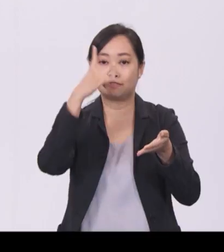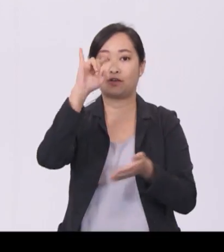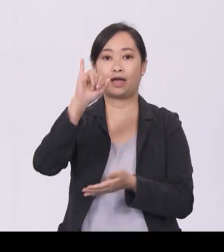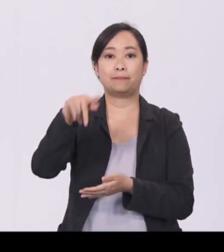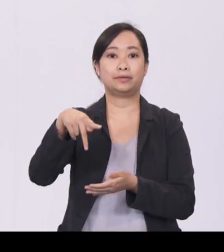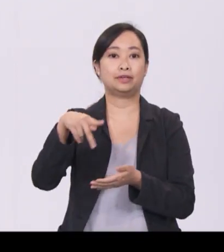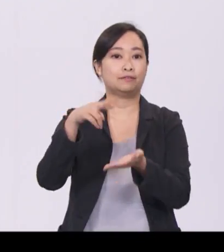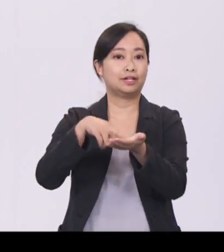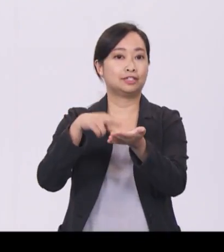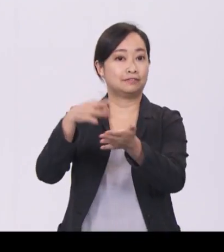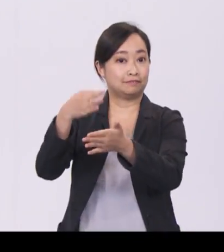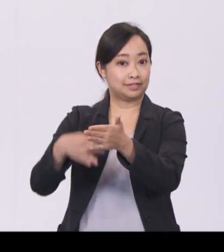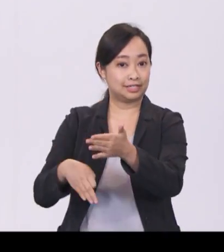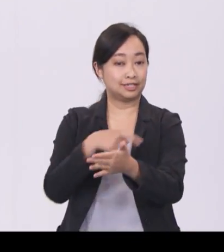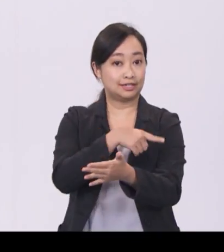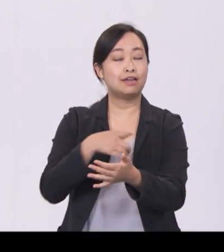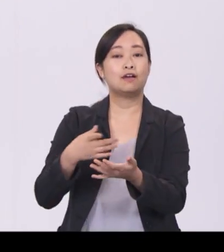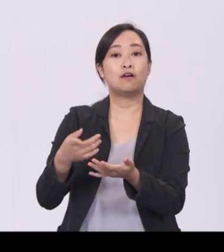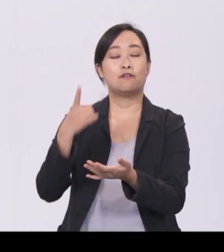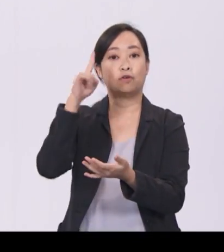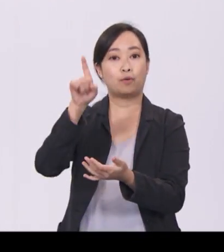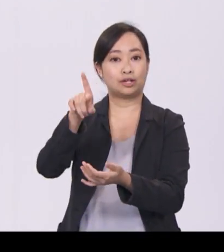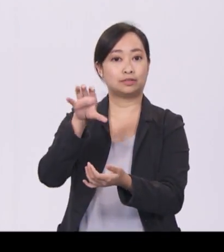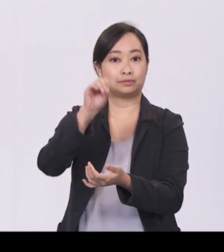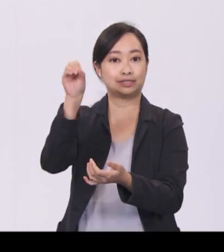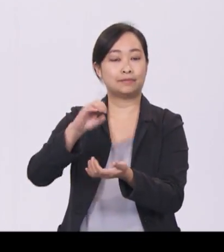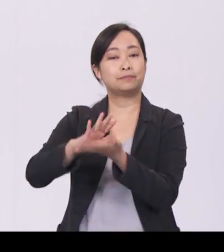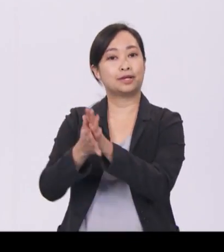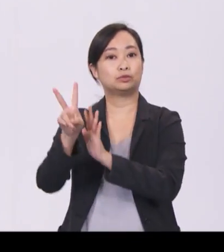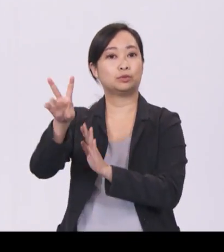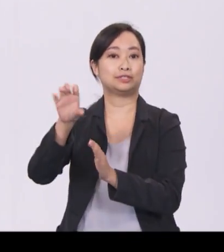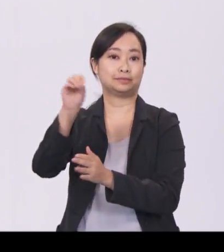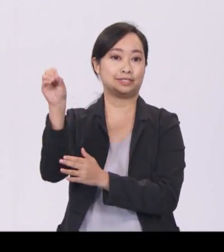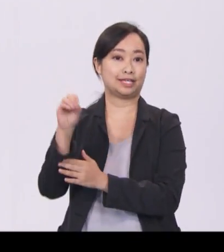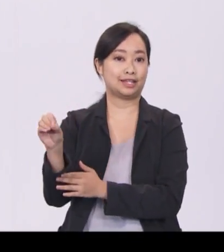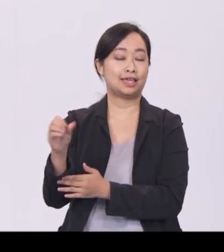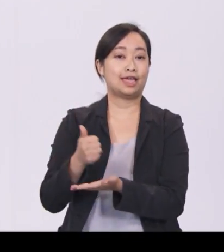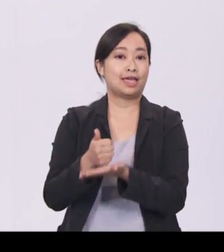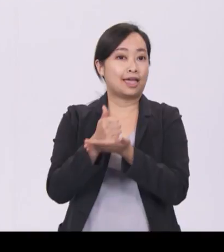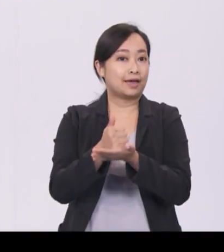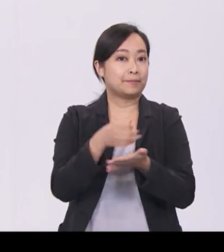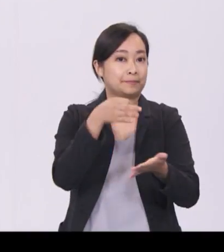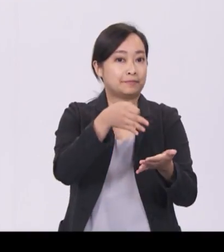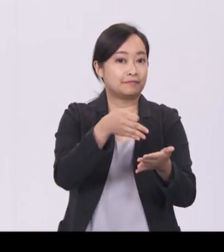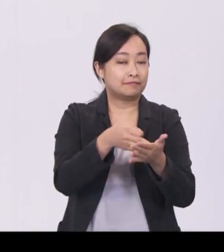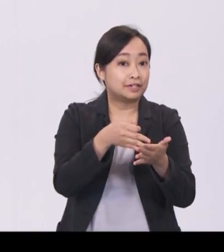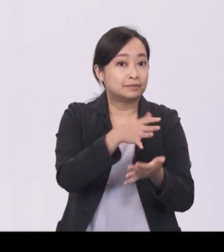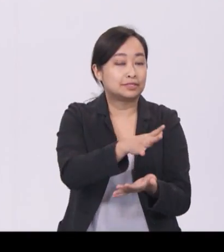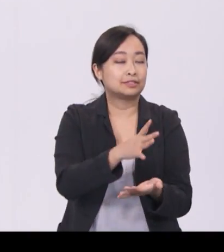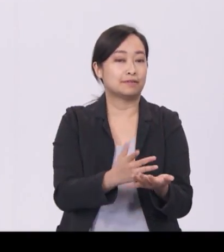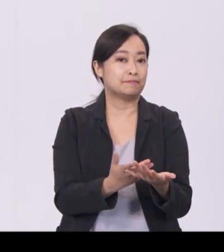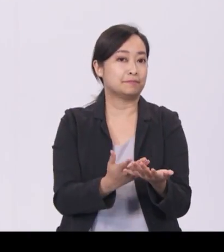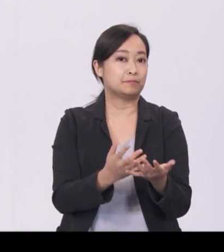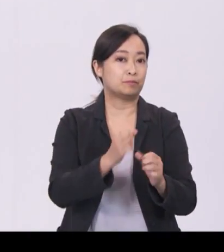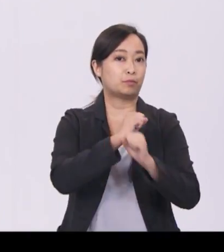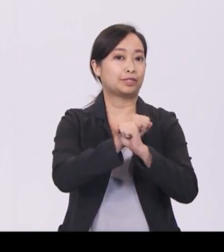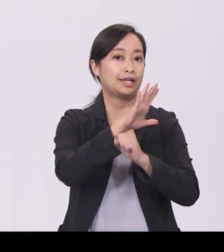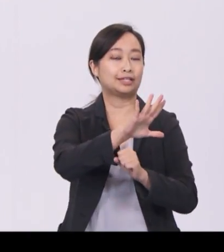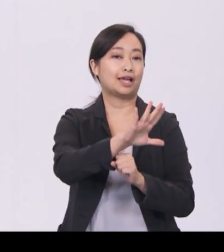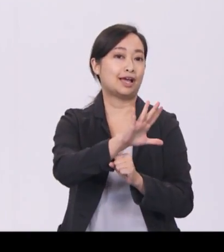fees from 100% to 200% to help firms protect their intangible assets. This will be capped